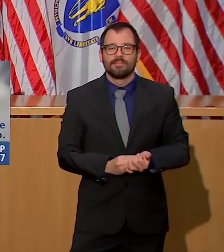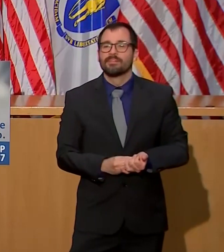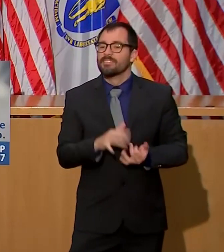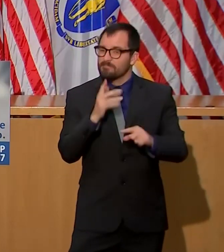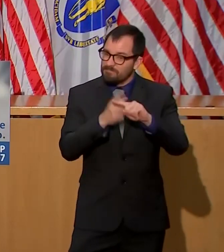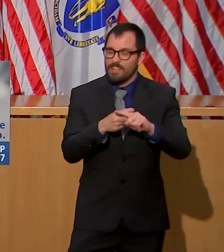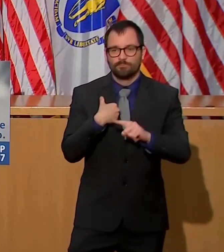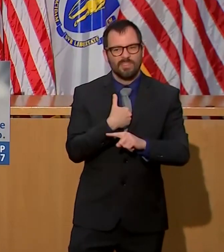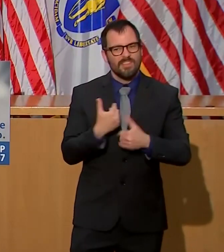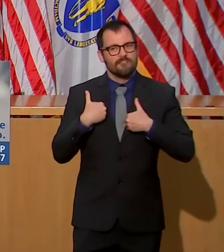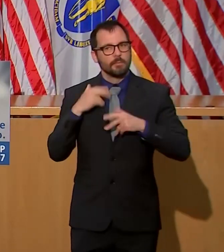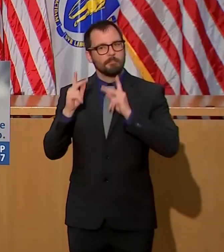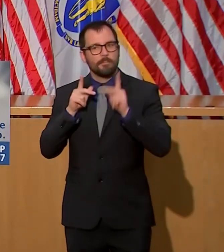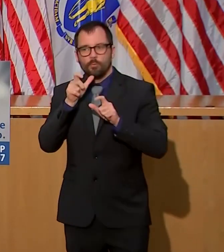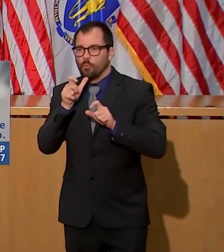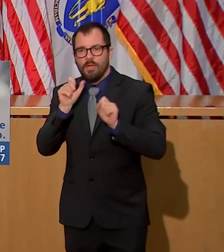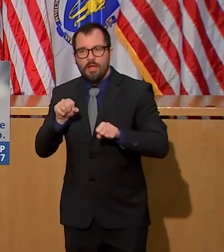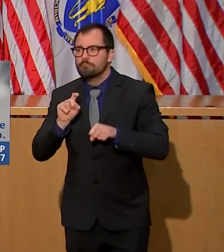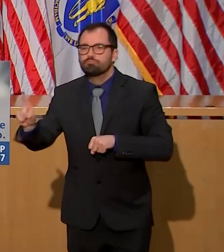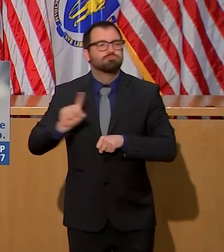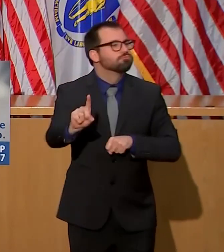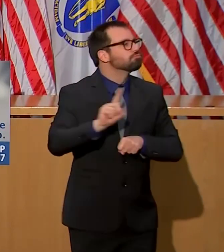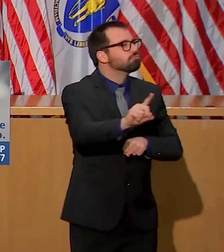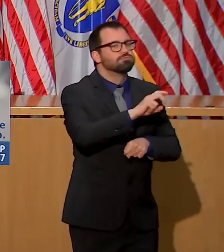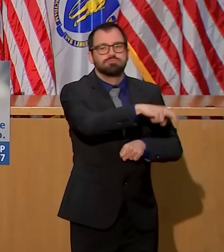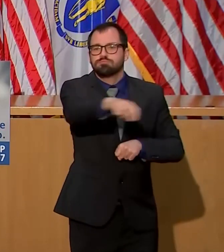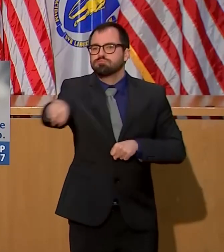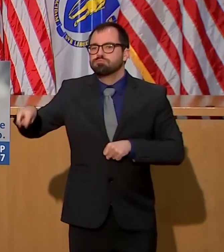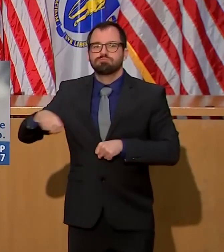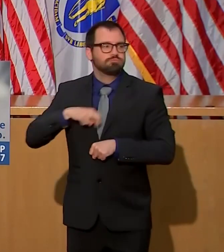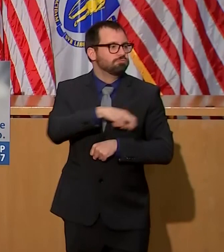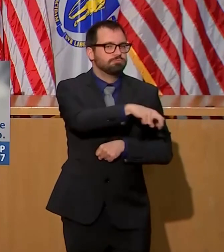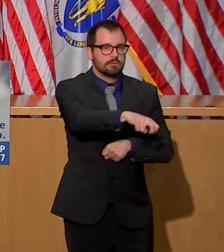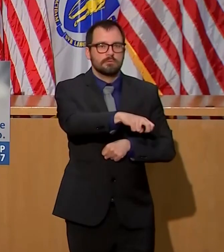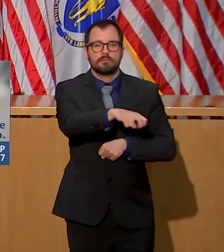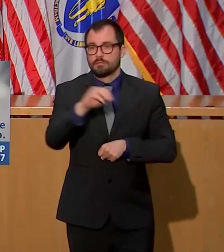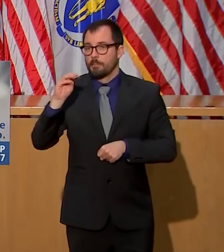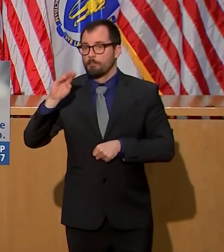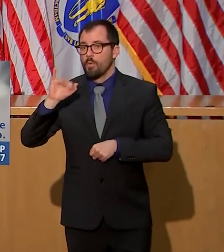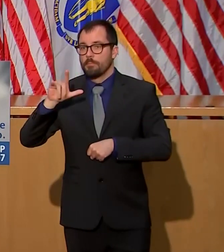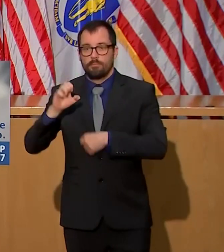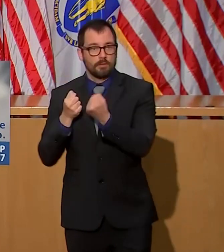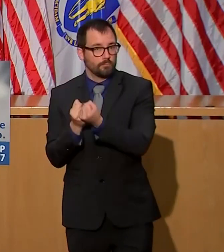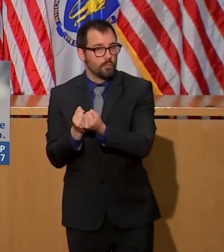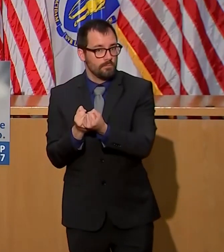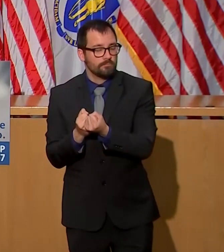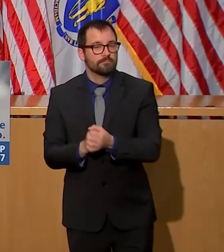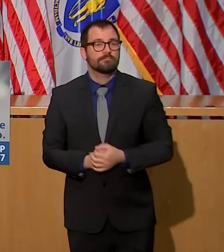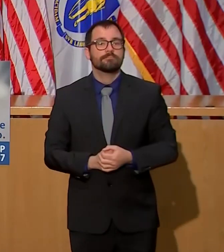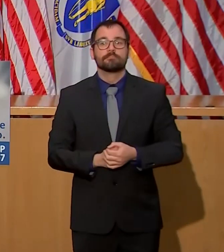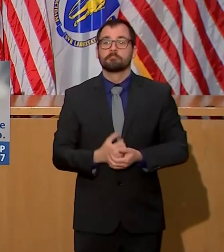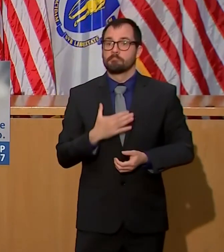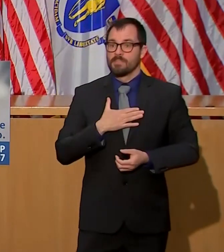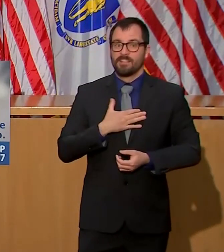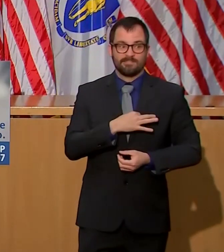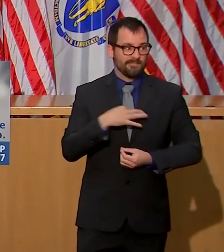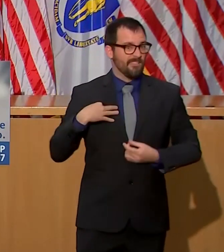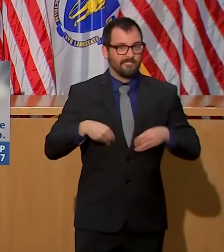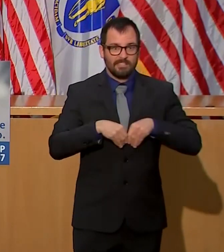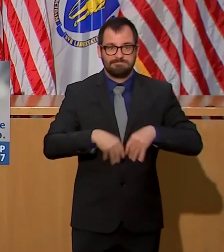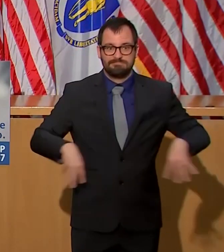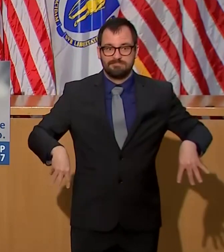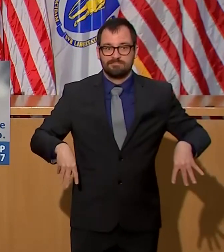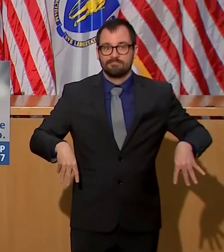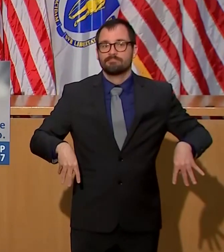administrations work closely with the Massachusetts Senior Care Association to create a centralized infection control command center